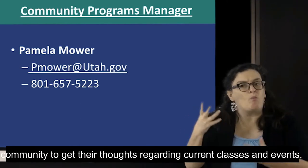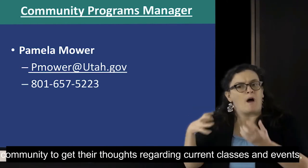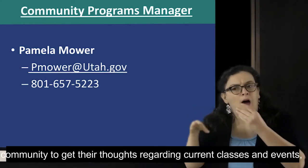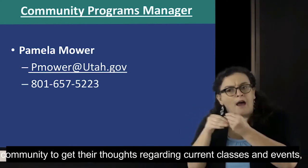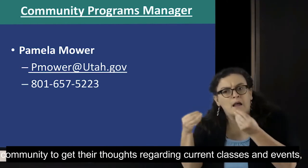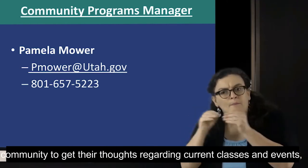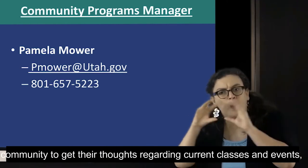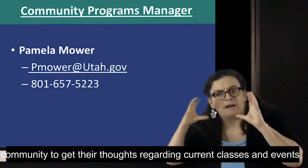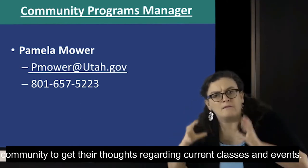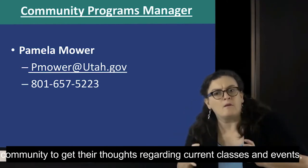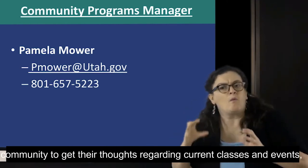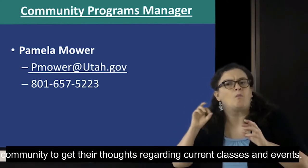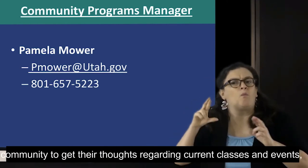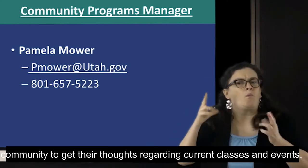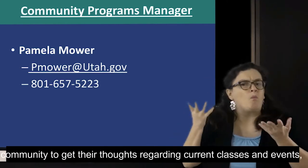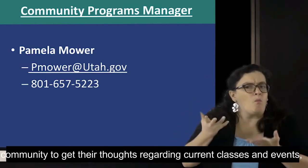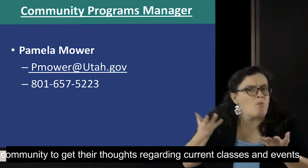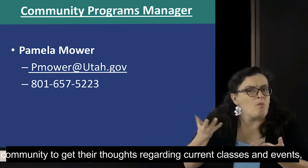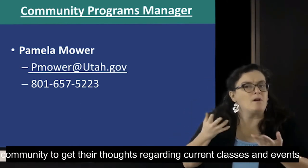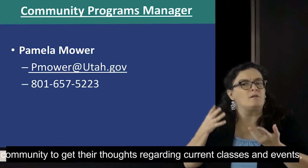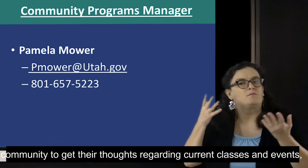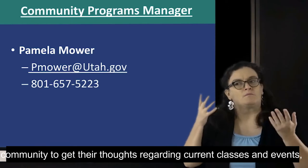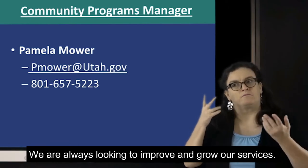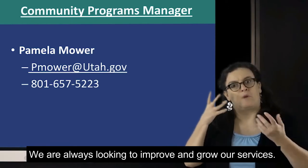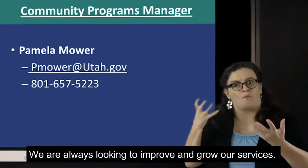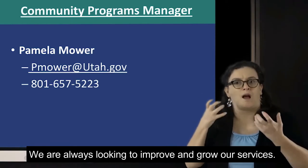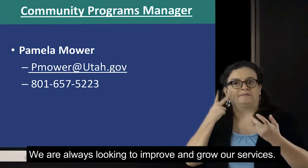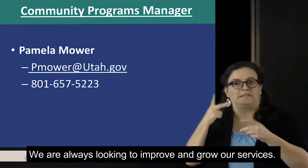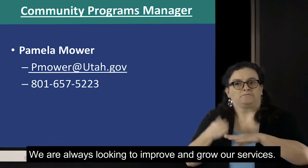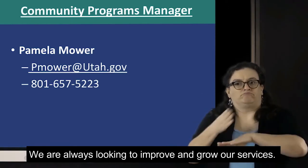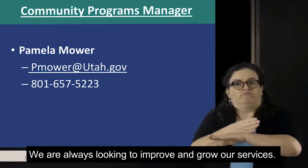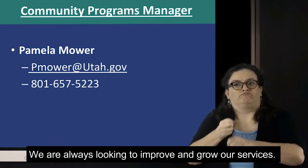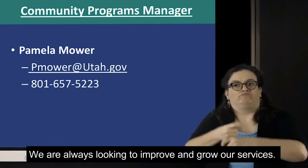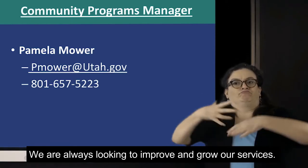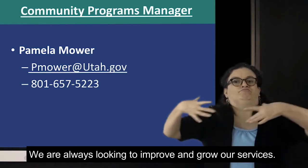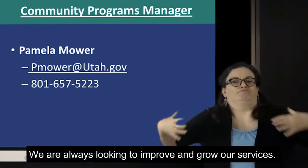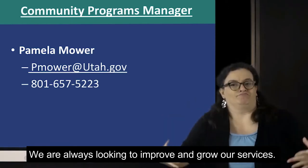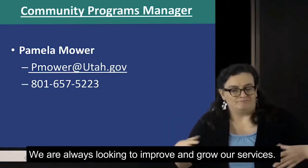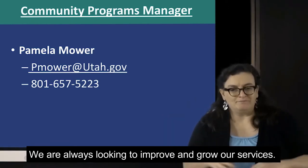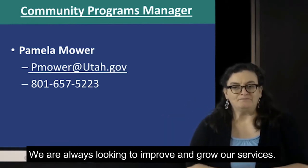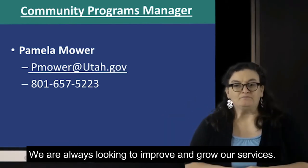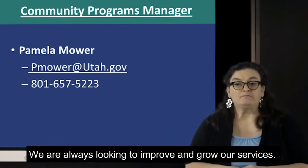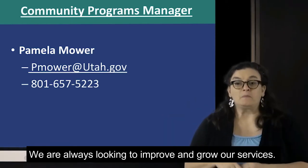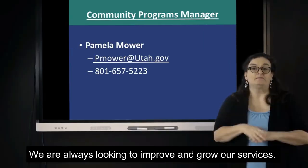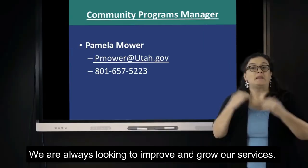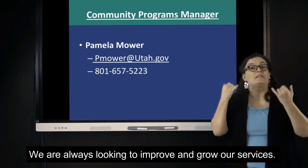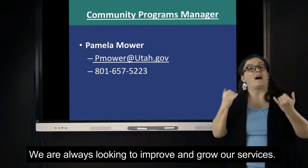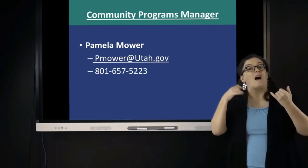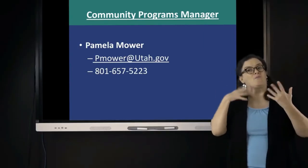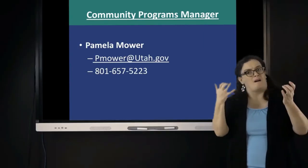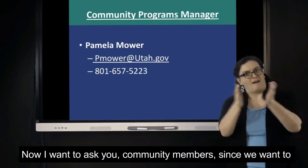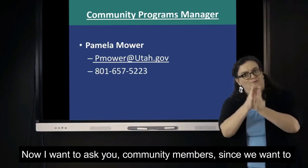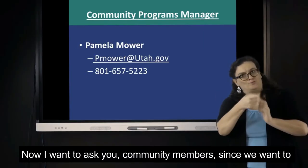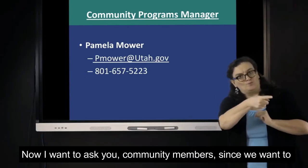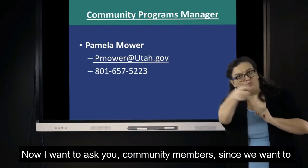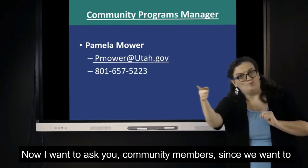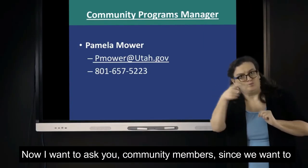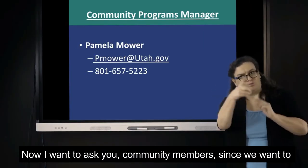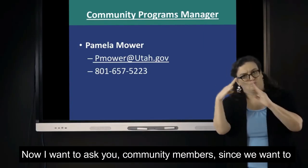with the community to see if there are different types of classes they would like us to offer, or how we can expand the services that we offer.